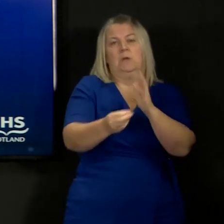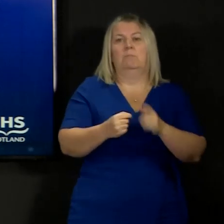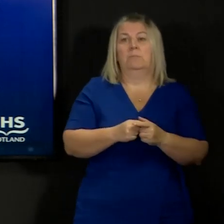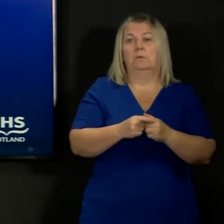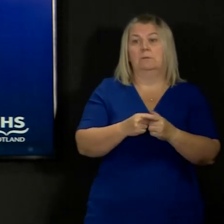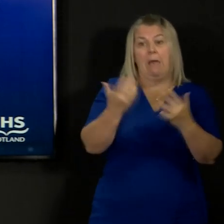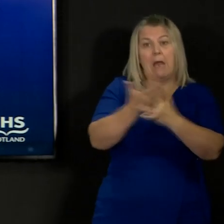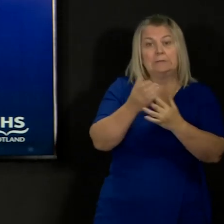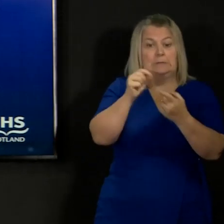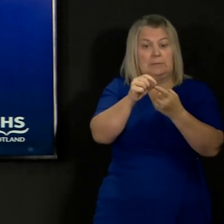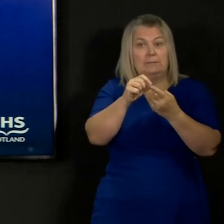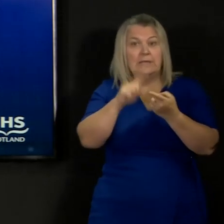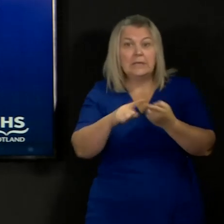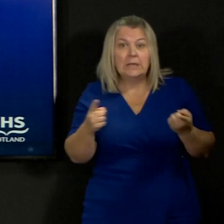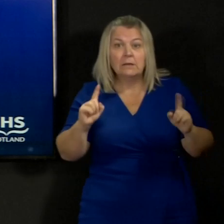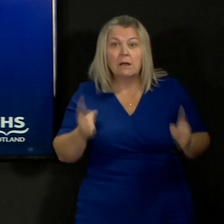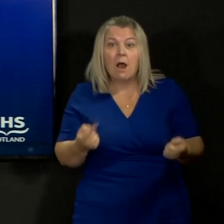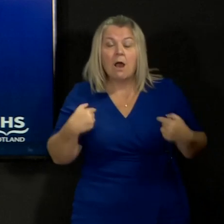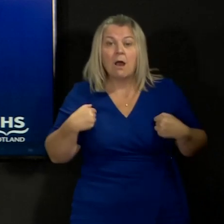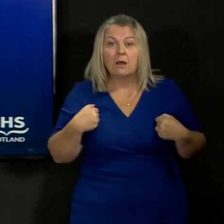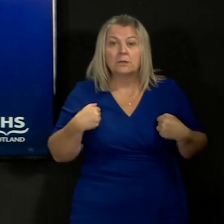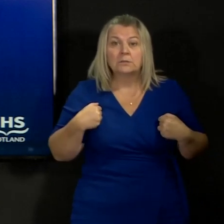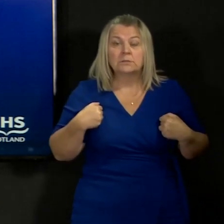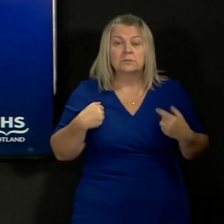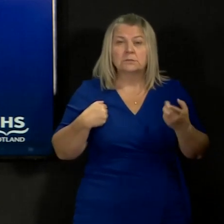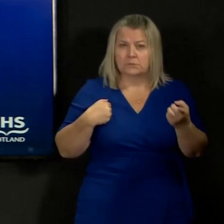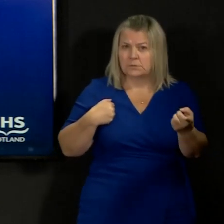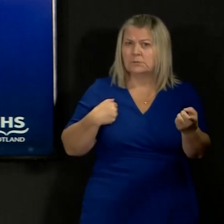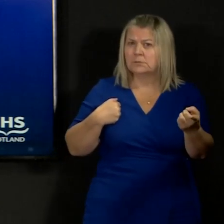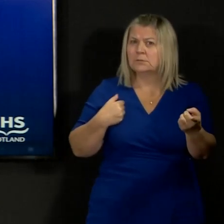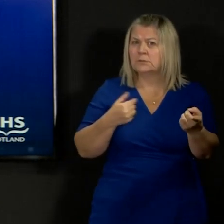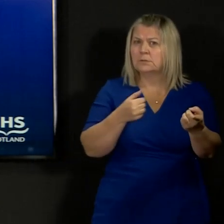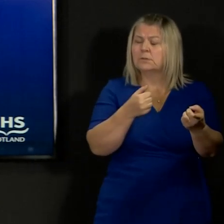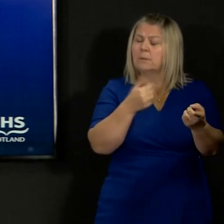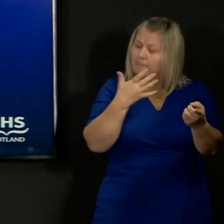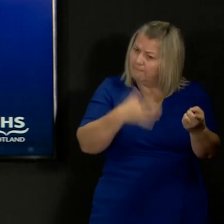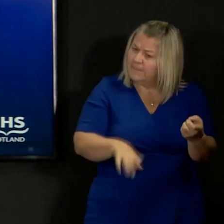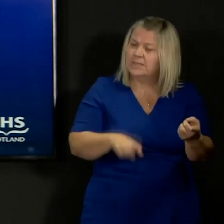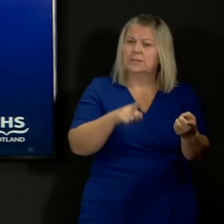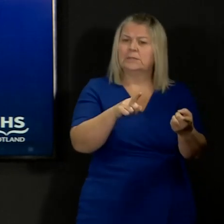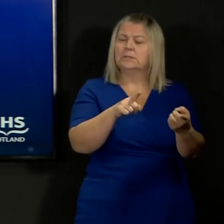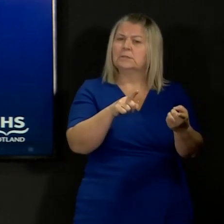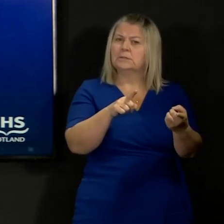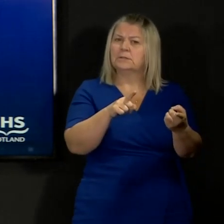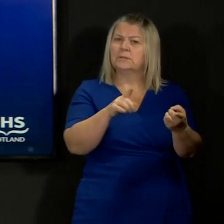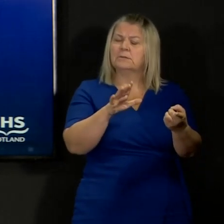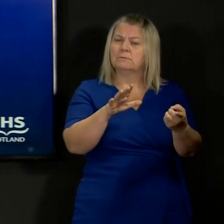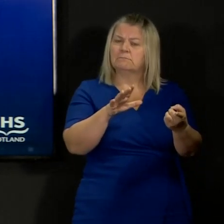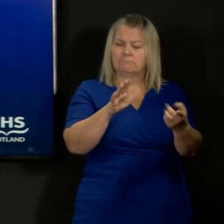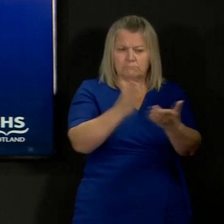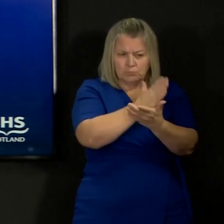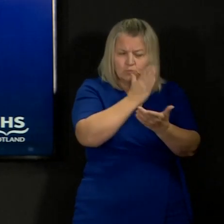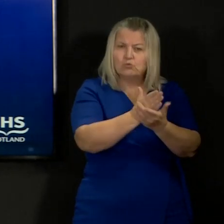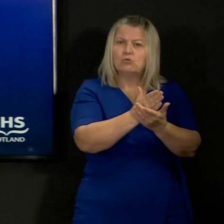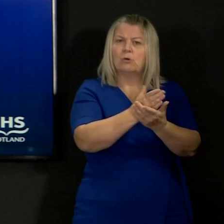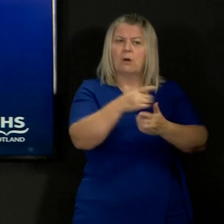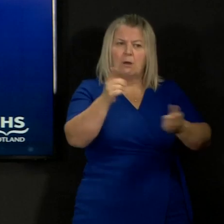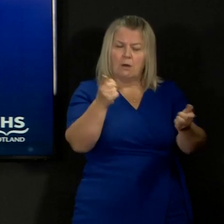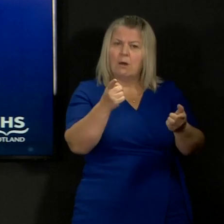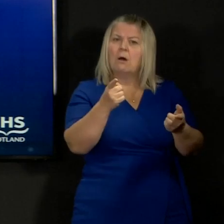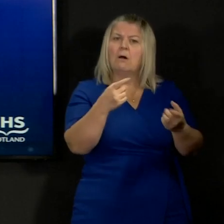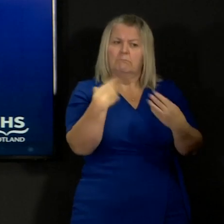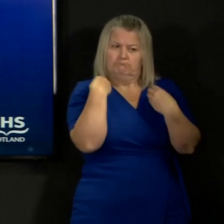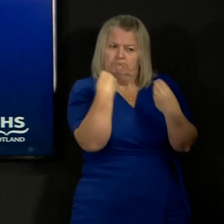protective equipment then we have as I know you know and I hope we've done it well taken steps to ensure that that access